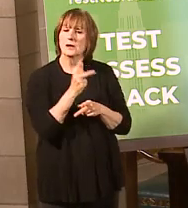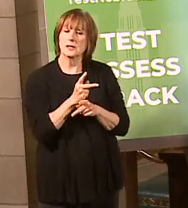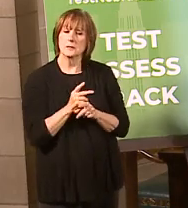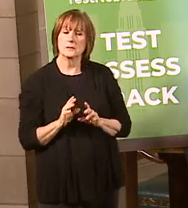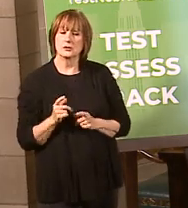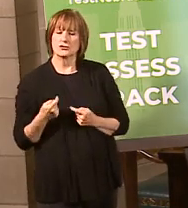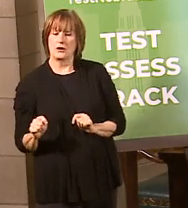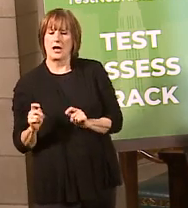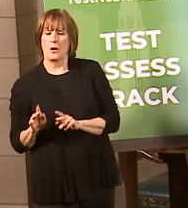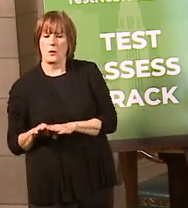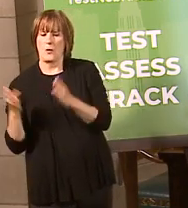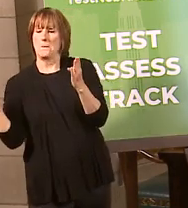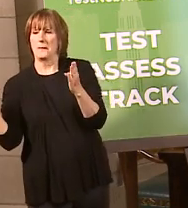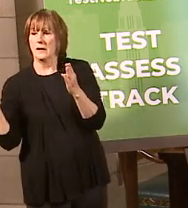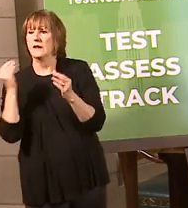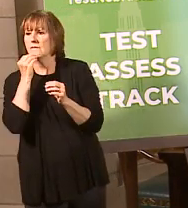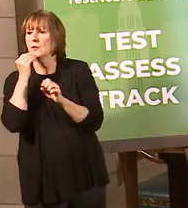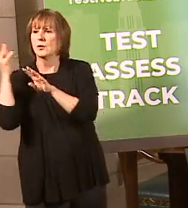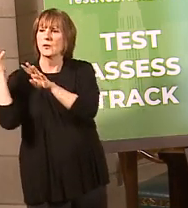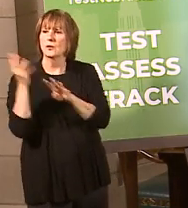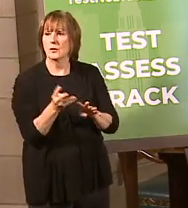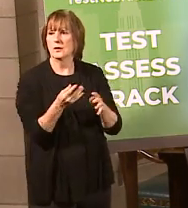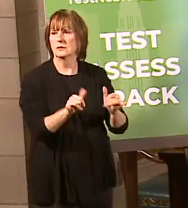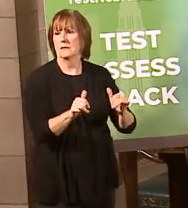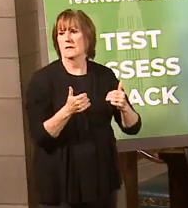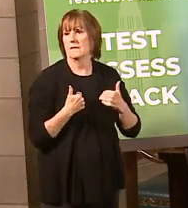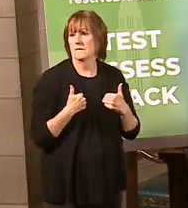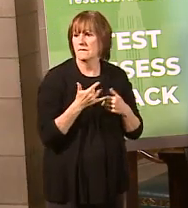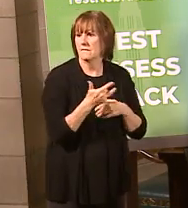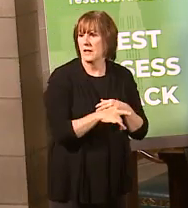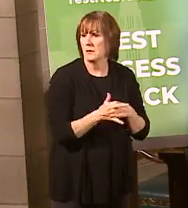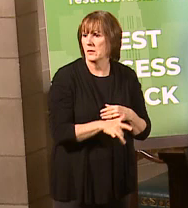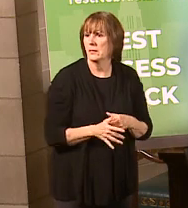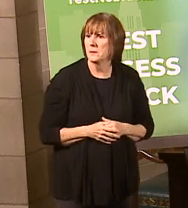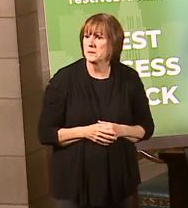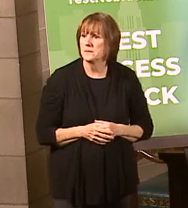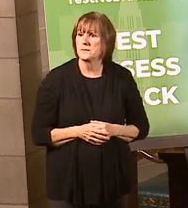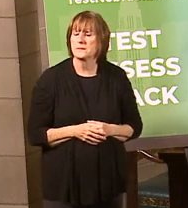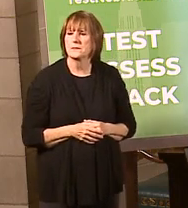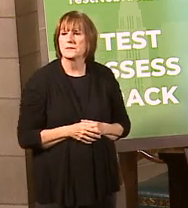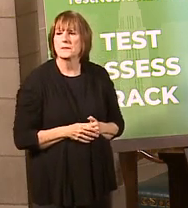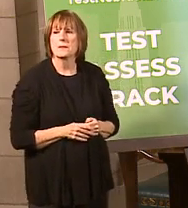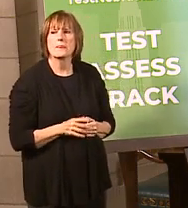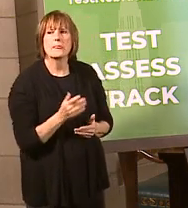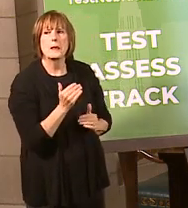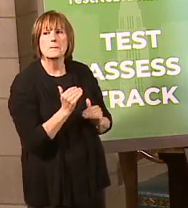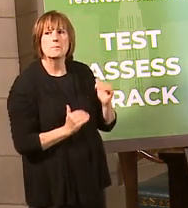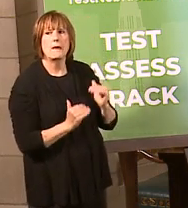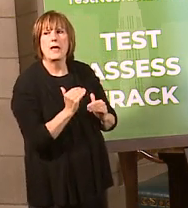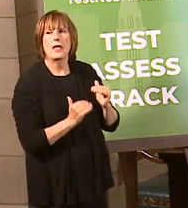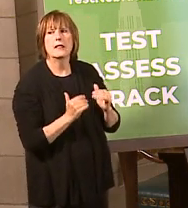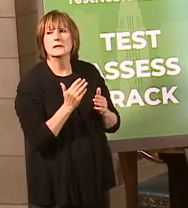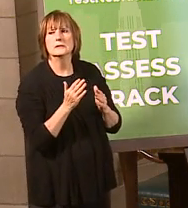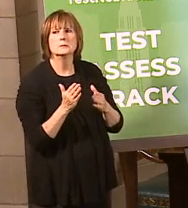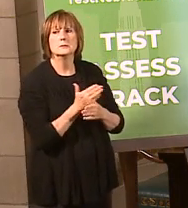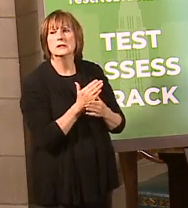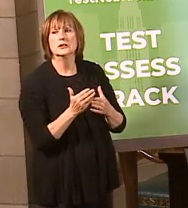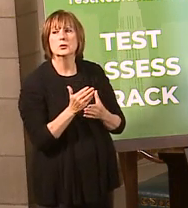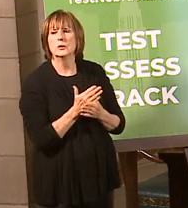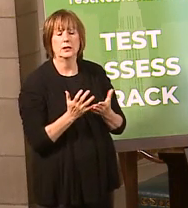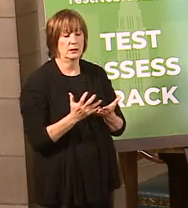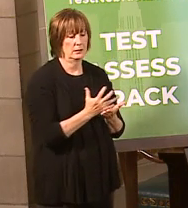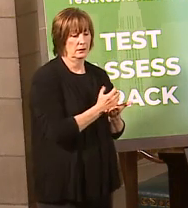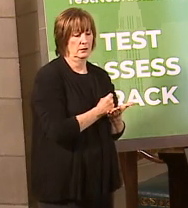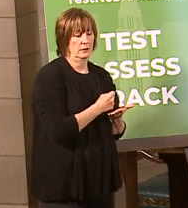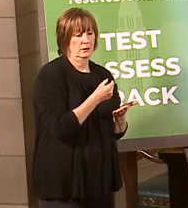open so that food supply chain is there. And then what's the, you know, balance between the livelihood and the emotional